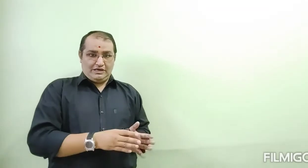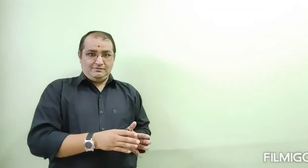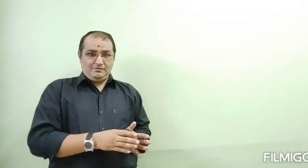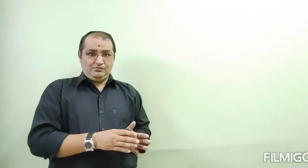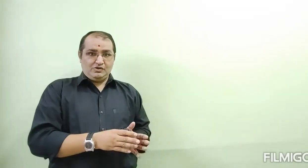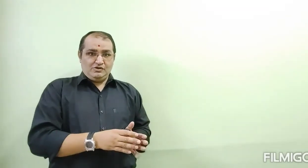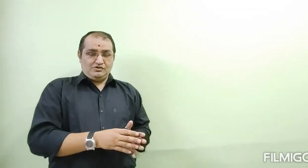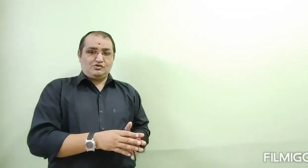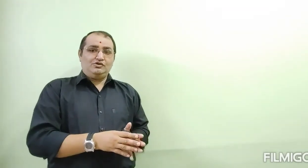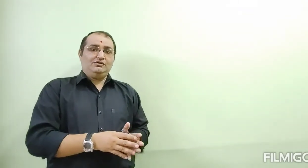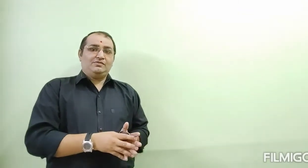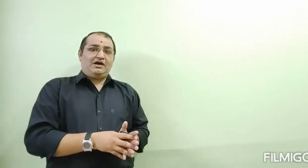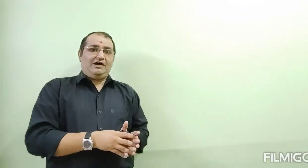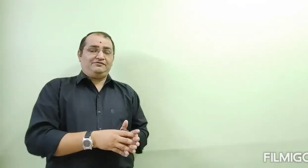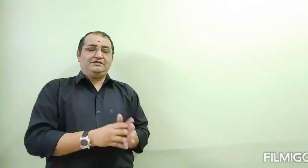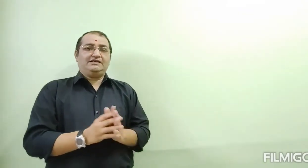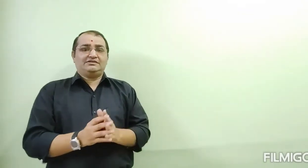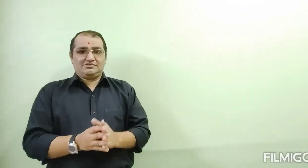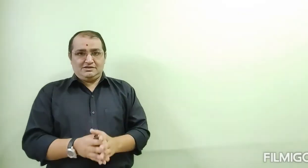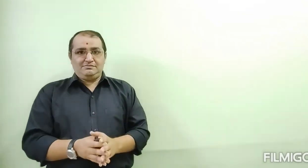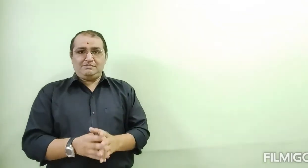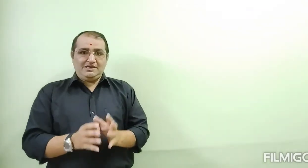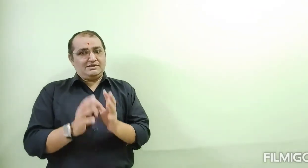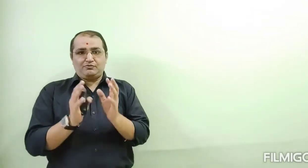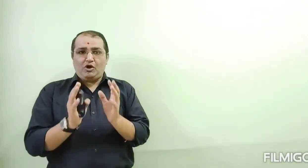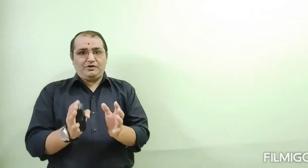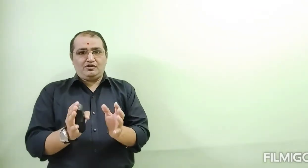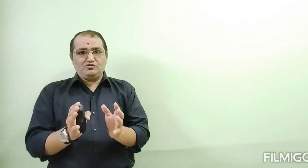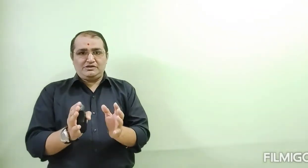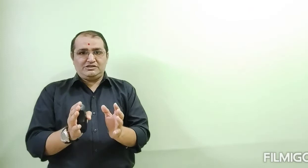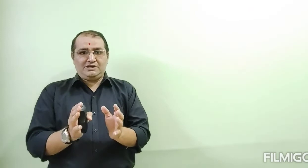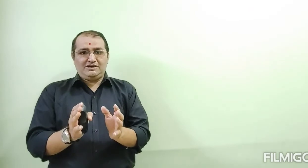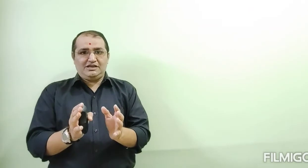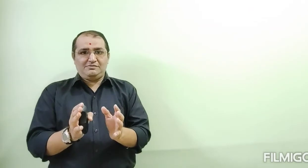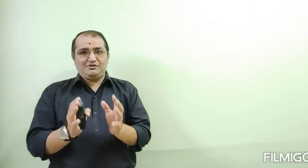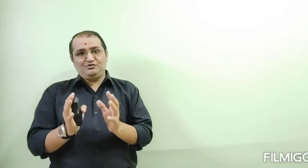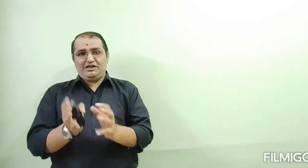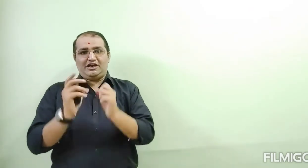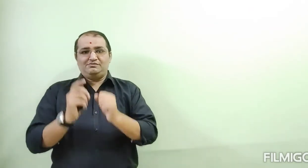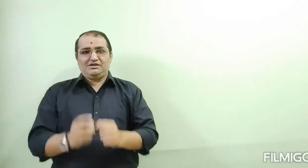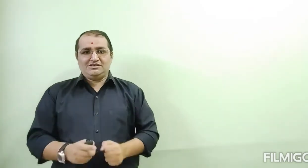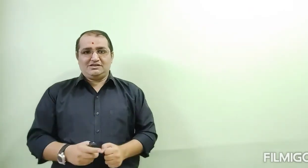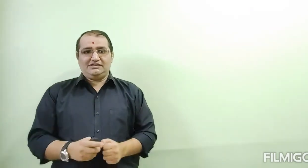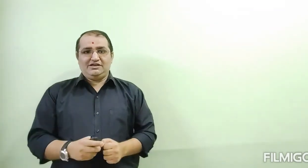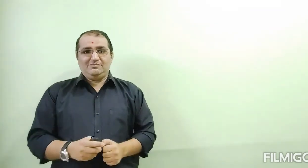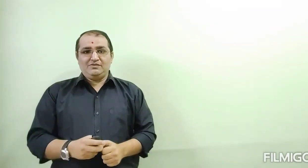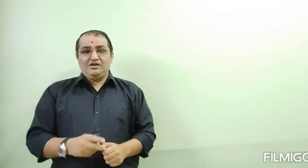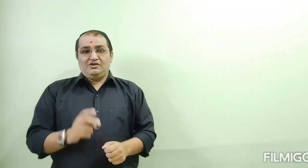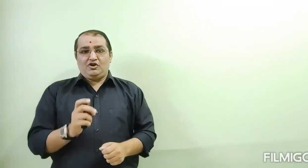So, after that, make the proper conspiracy banane ke baad, they started working. Robert